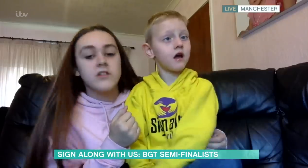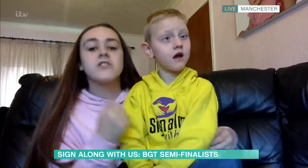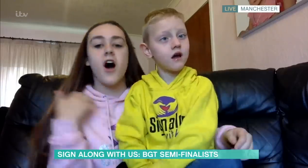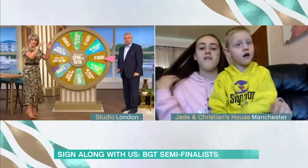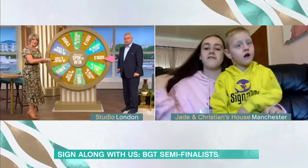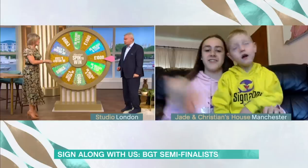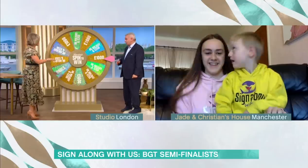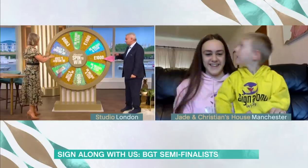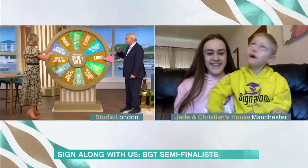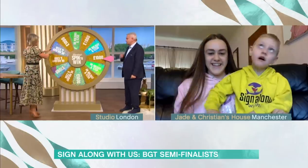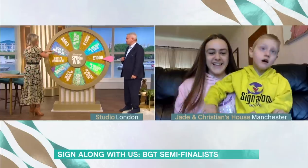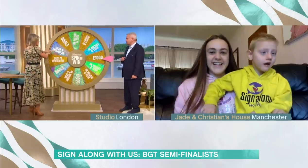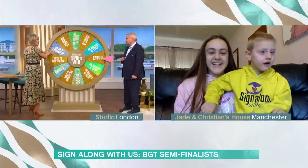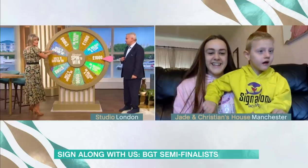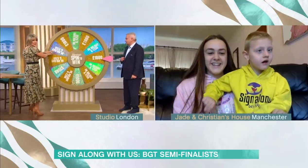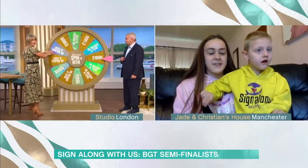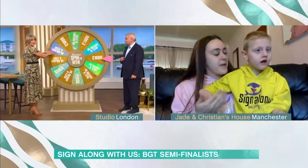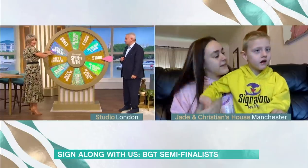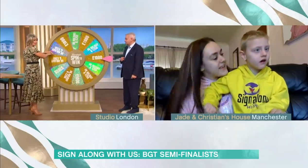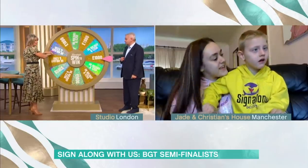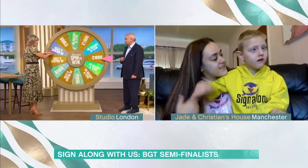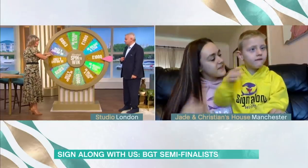Soft. Soft. OK, Christian, this one is specially for you.